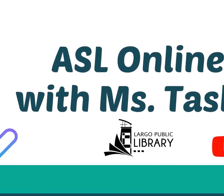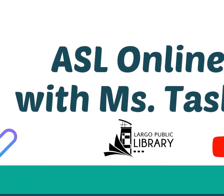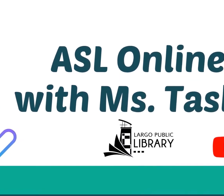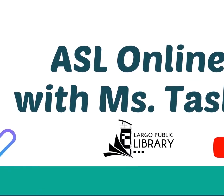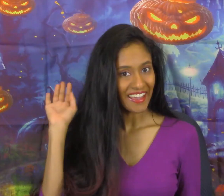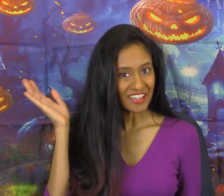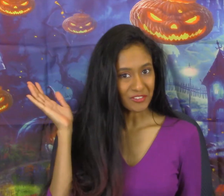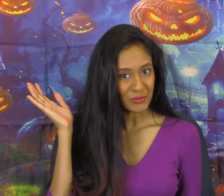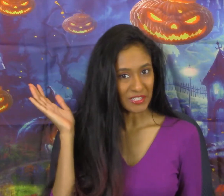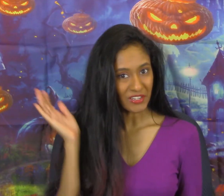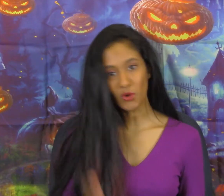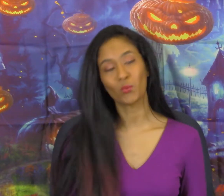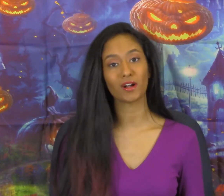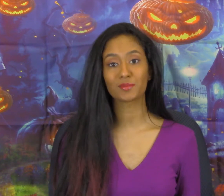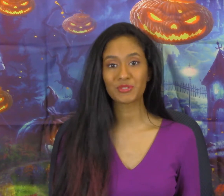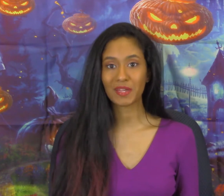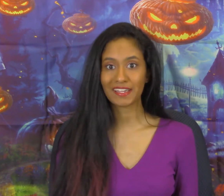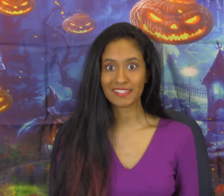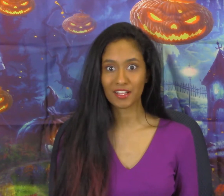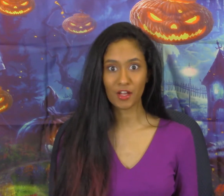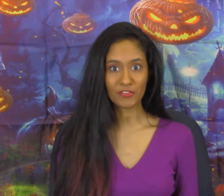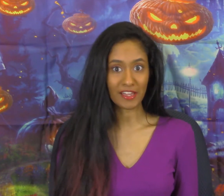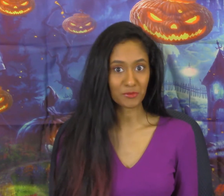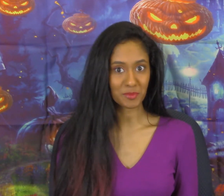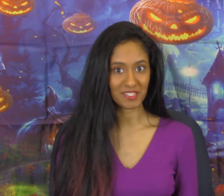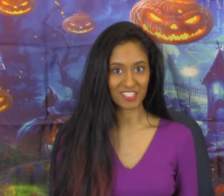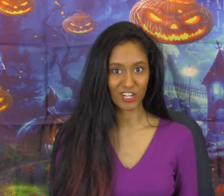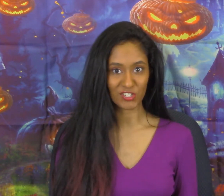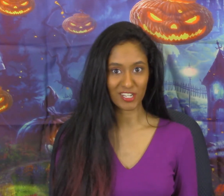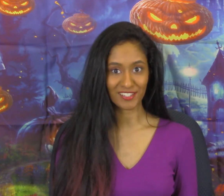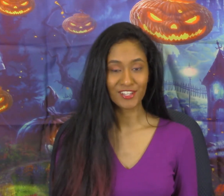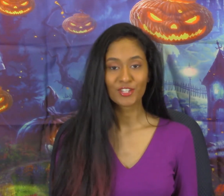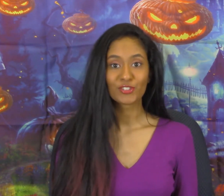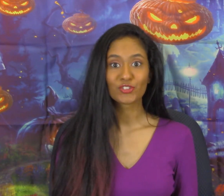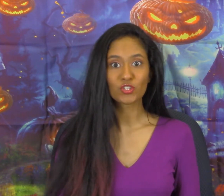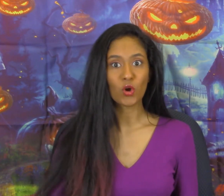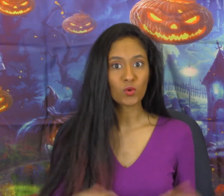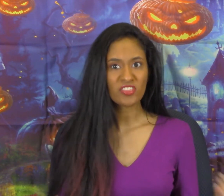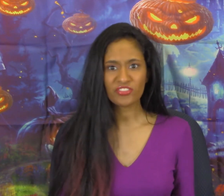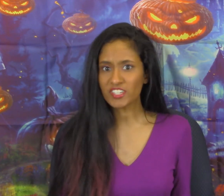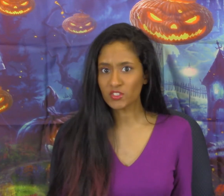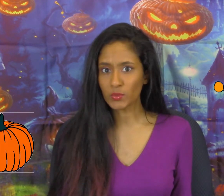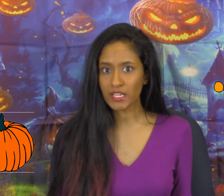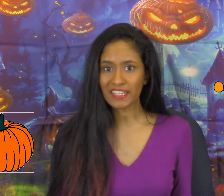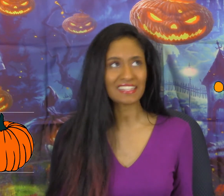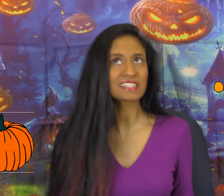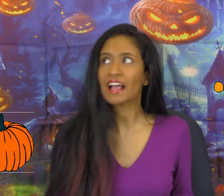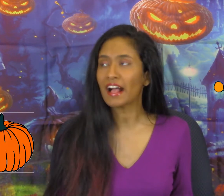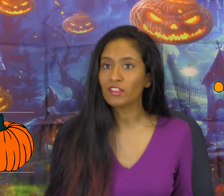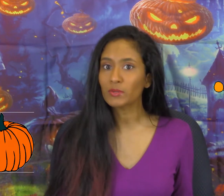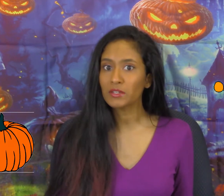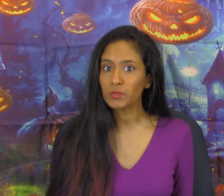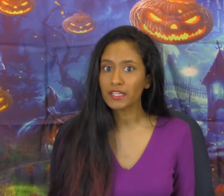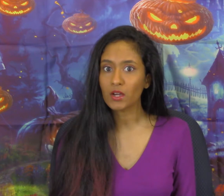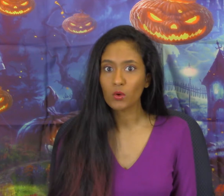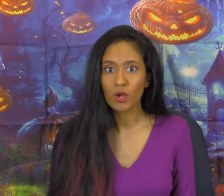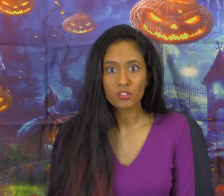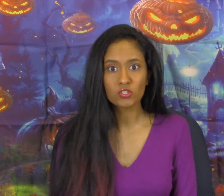hey everyone welcome to ASL online with Miss Tasha so this week is Halloween week so